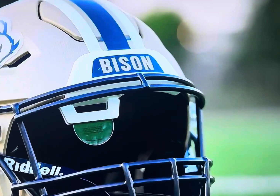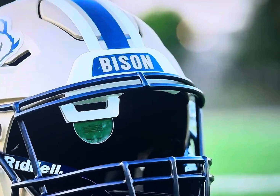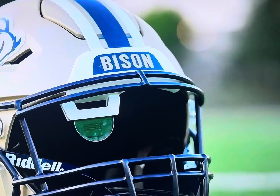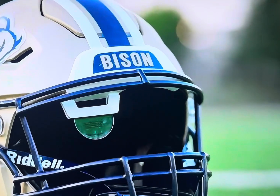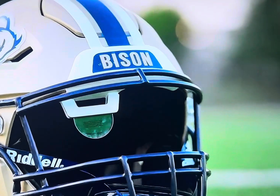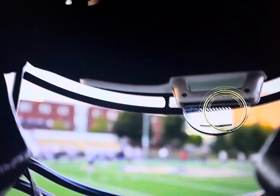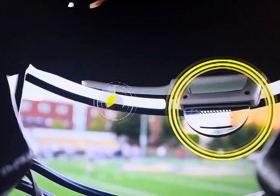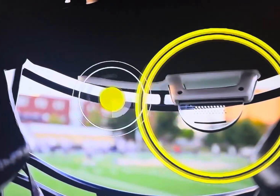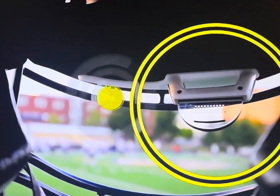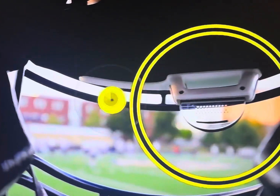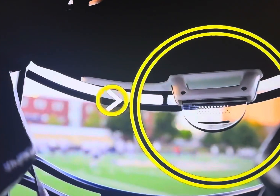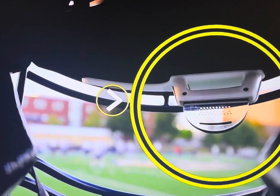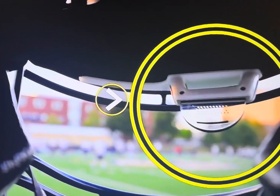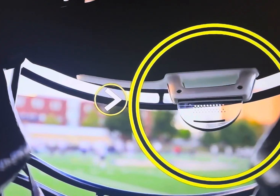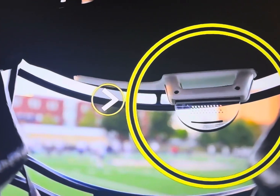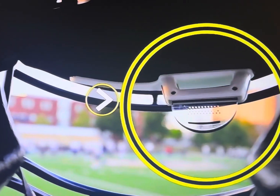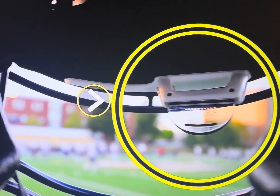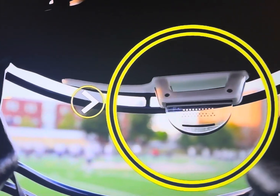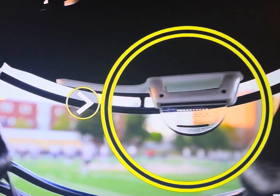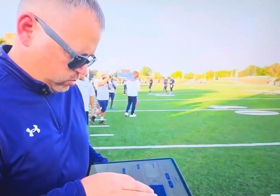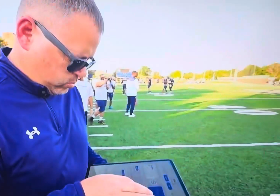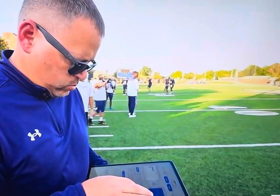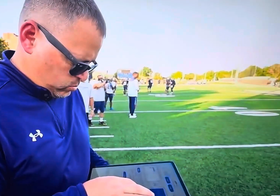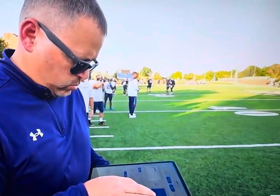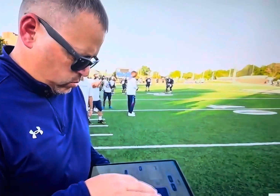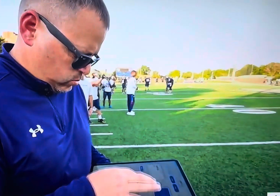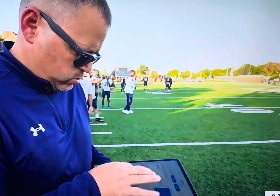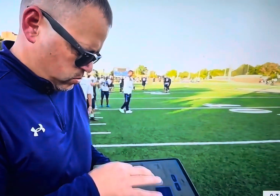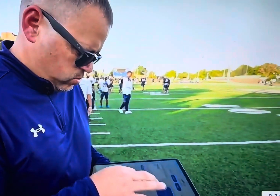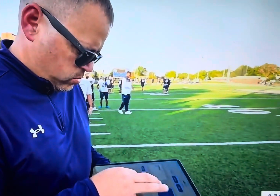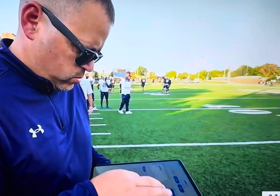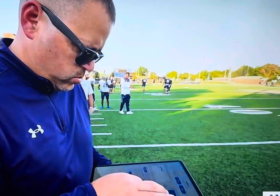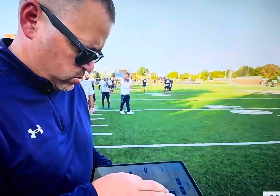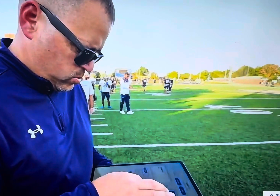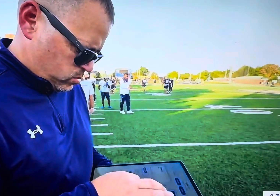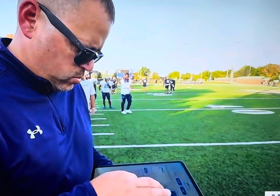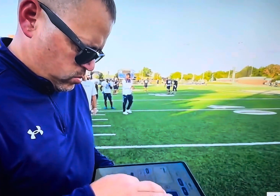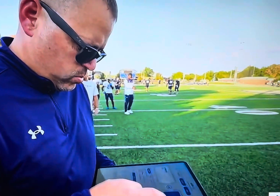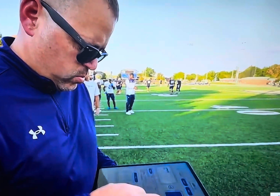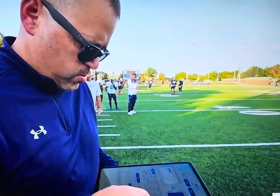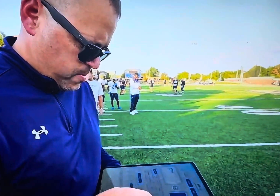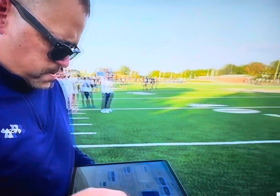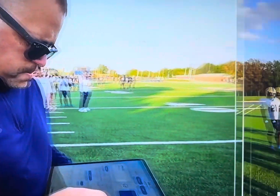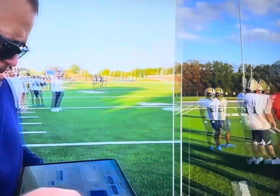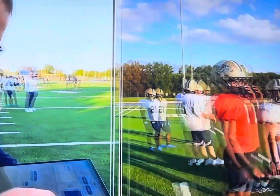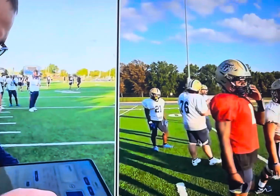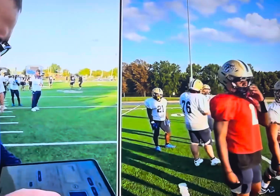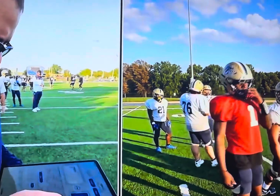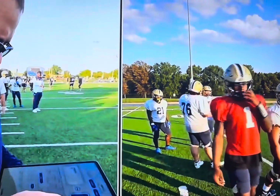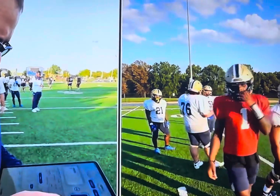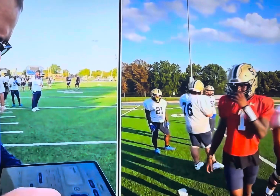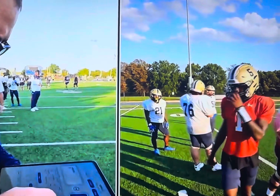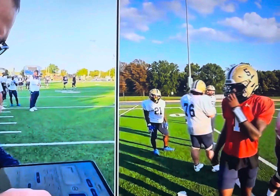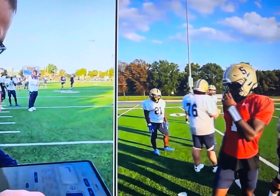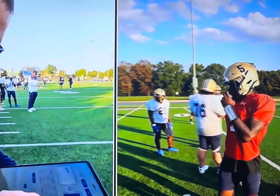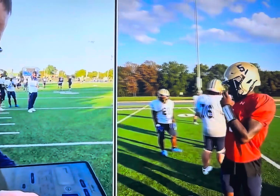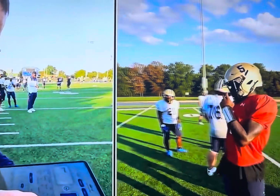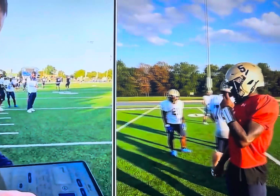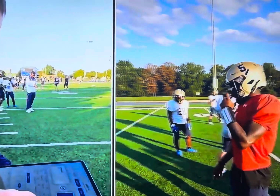special? This tiny screen inside allows coach Chuck Goldstein to communicate play calls with his quarterback from the sideline using a